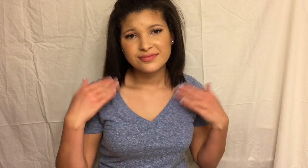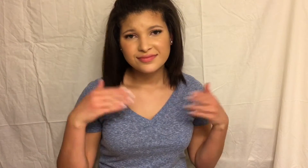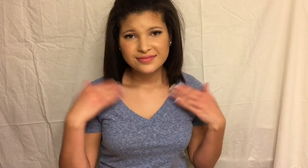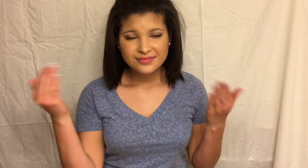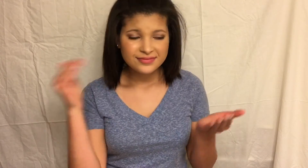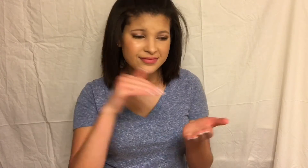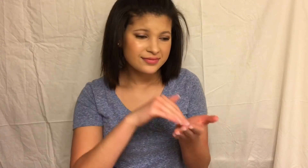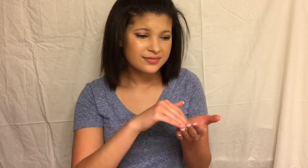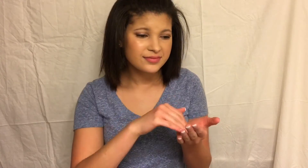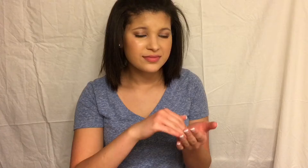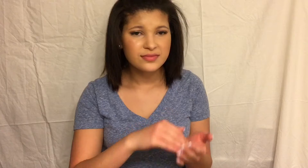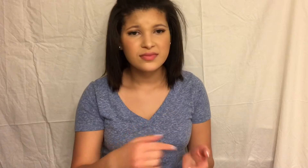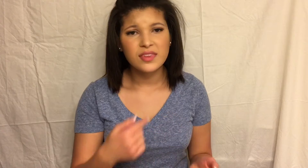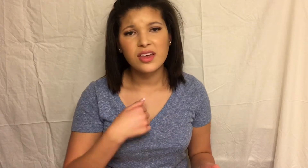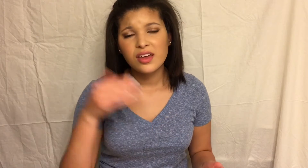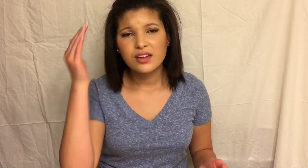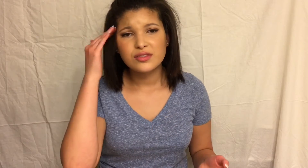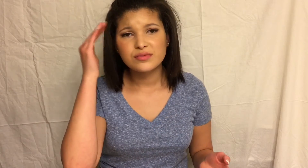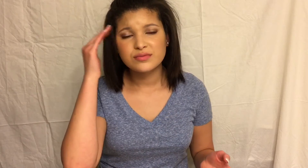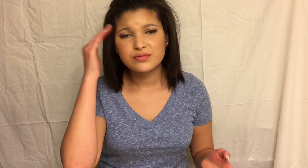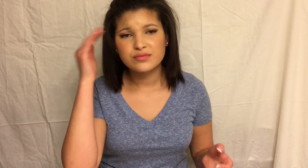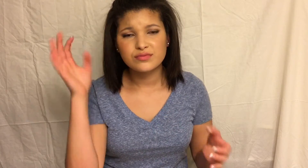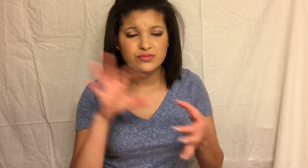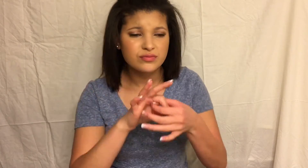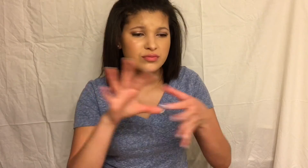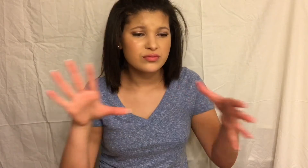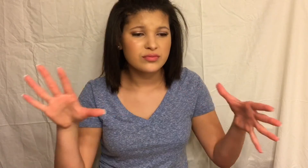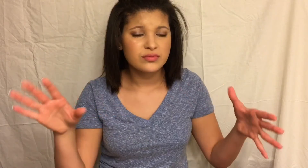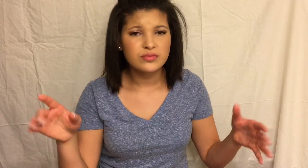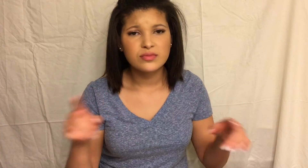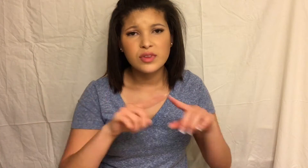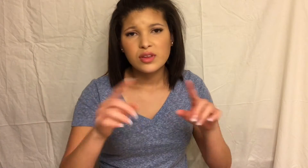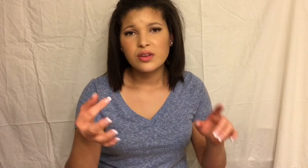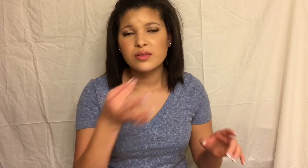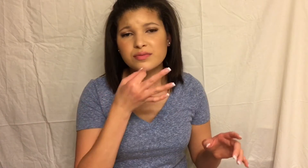I know we're lost but soon we'll be